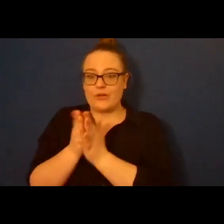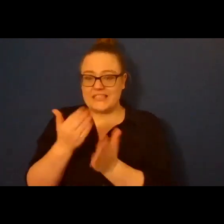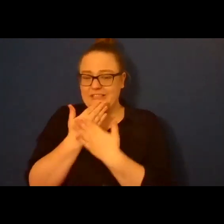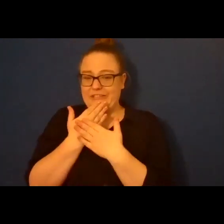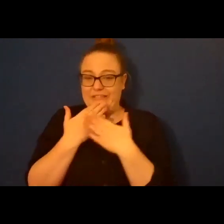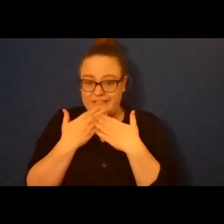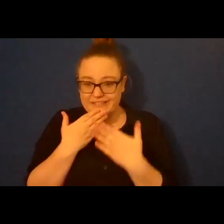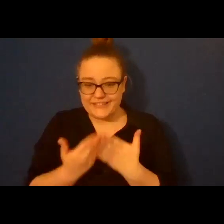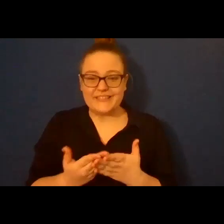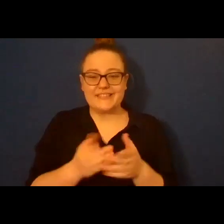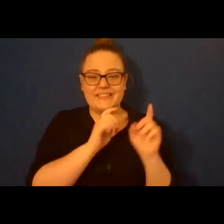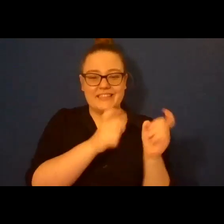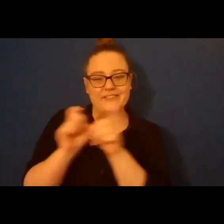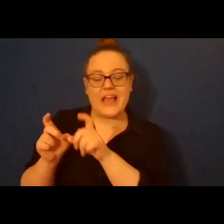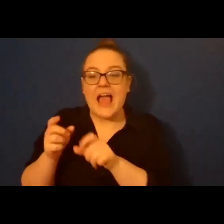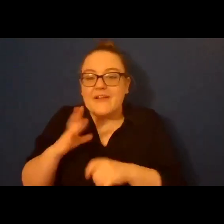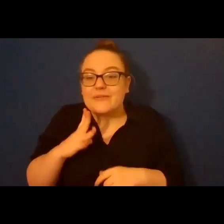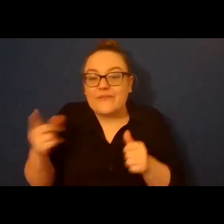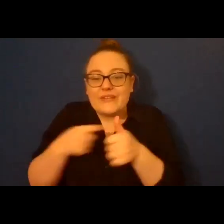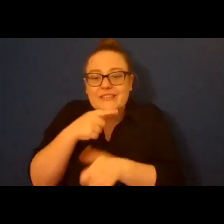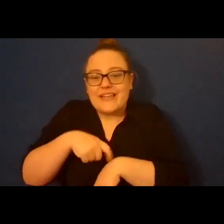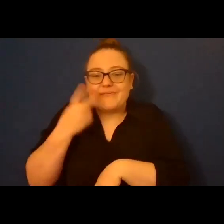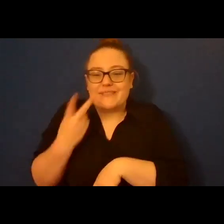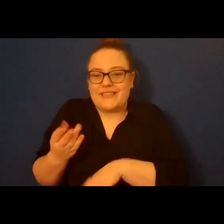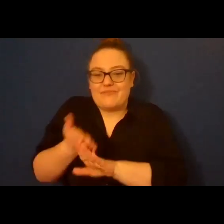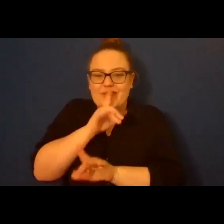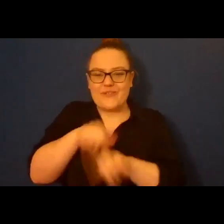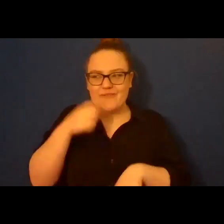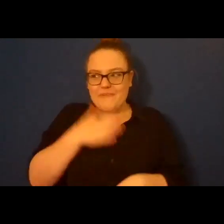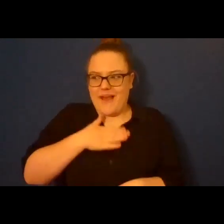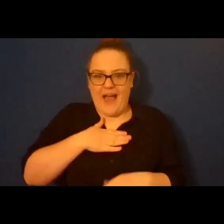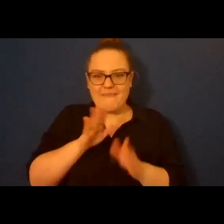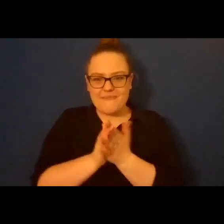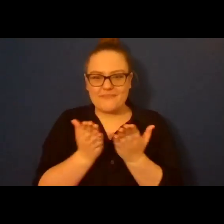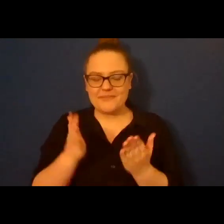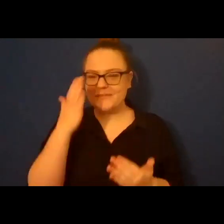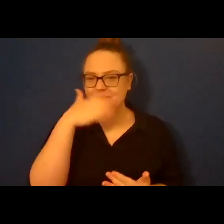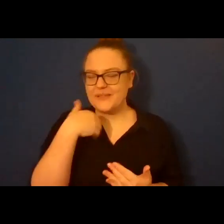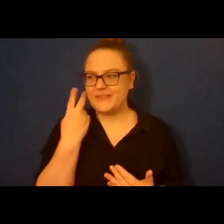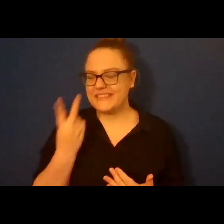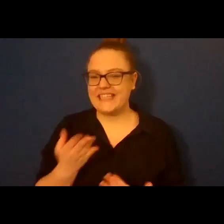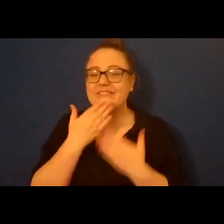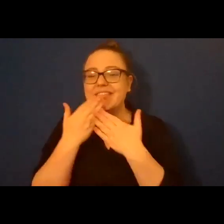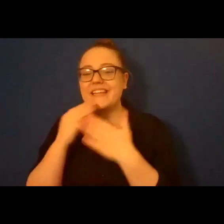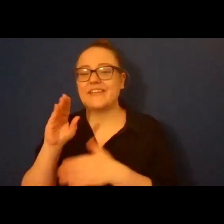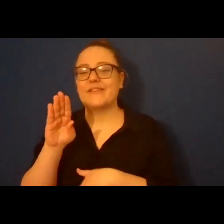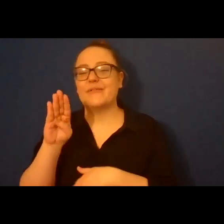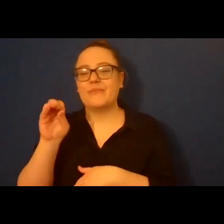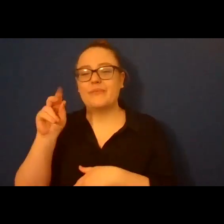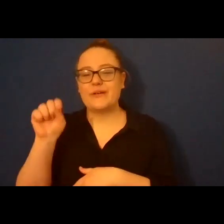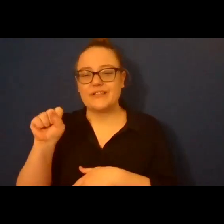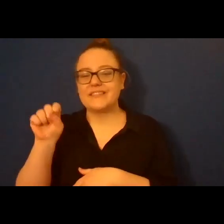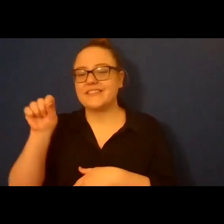that's coming out next year so that was cool. Um that's a cool little uh weird thing to see. Um so thanks books are magic too for